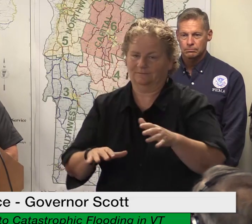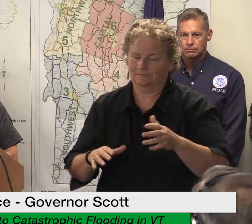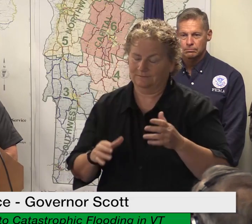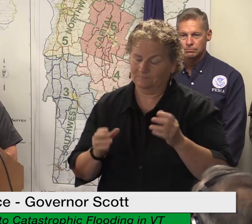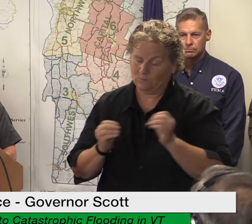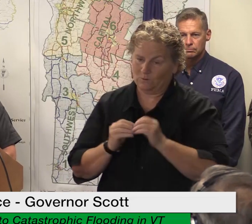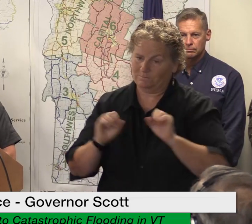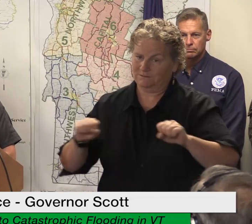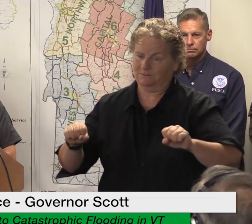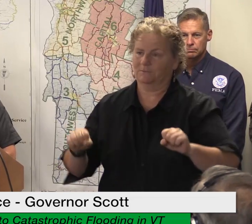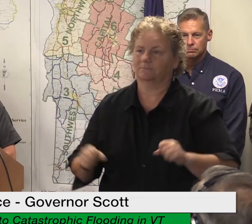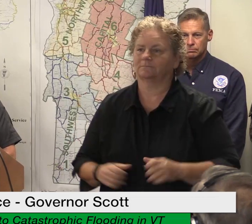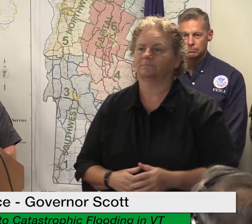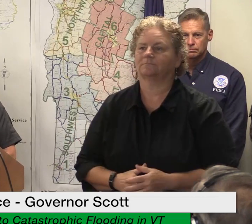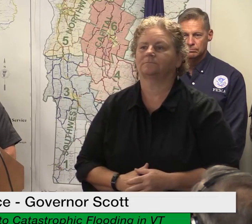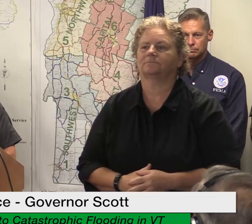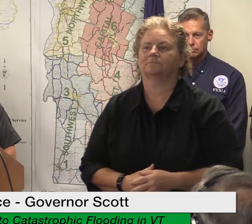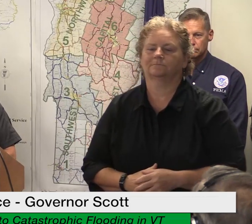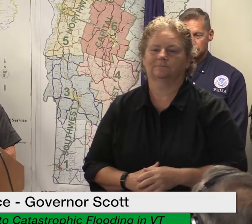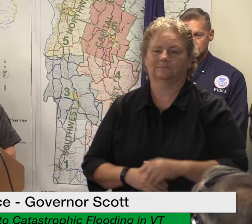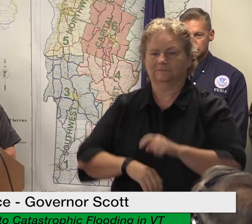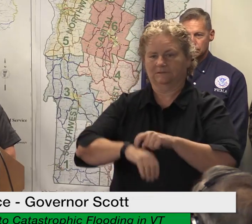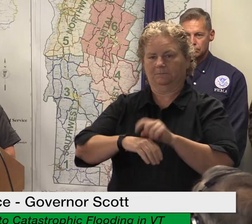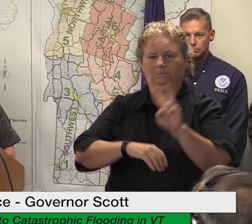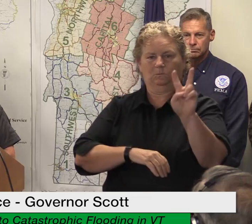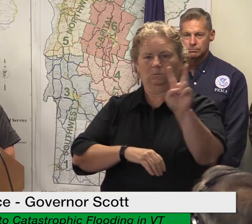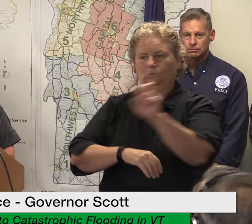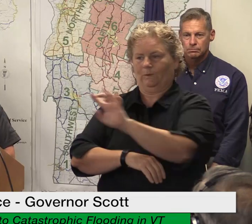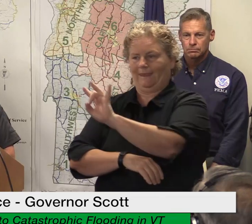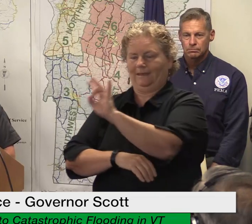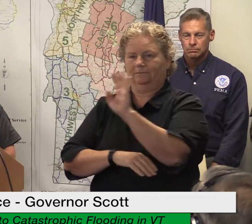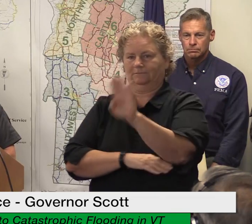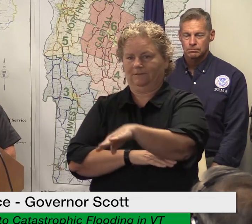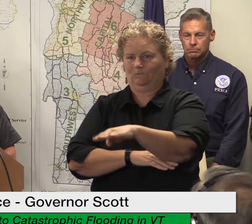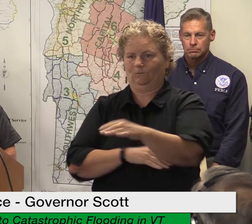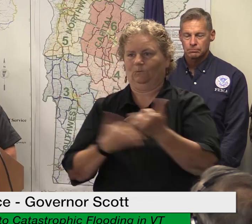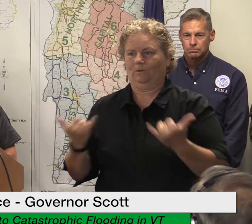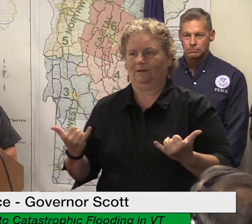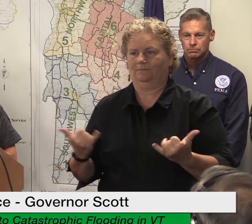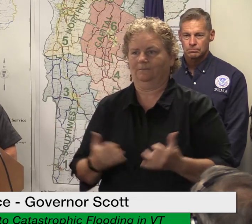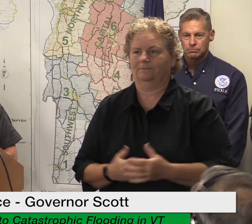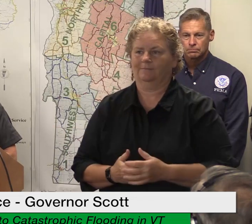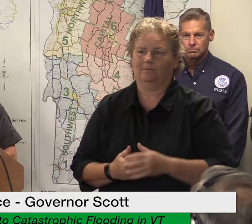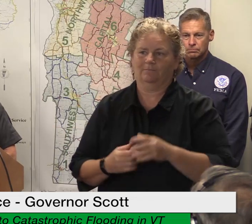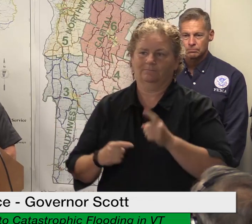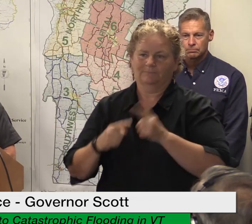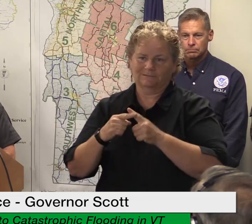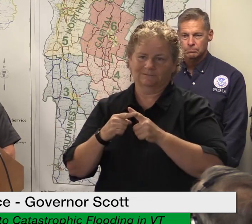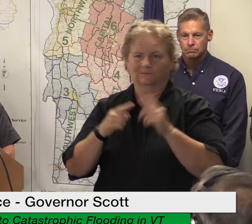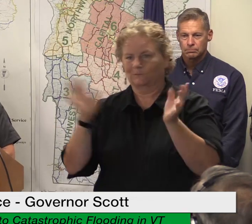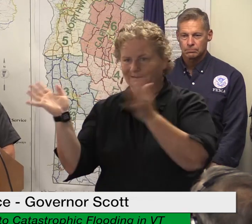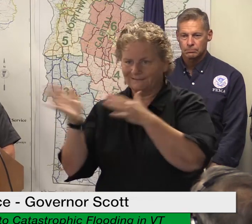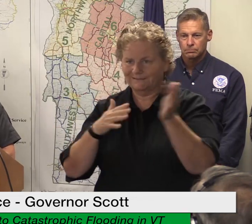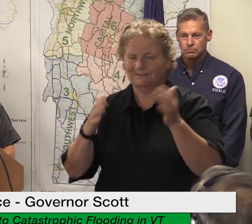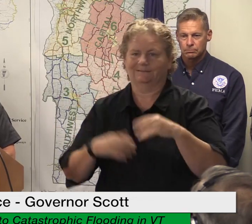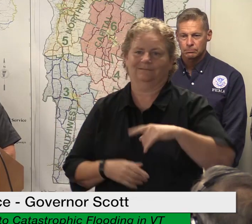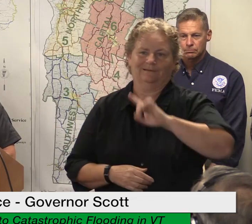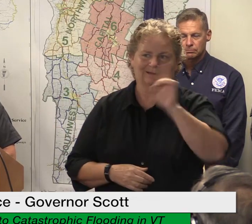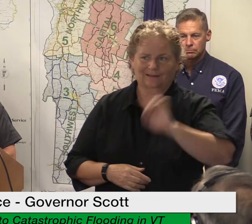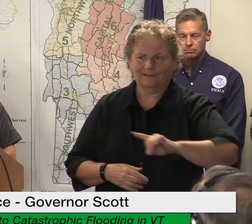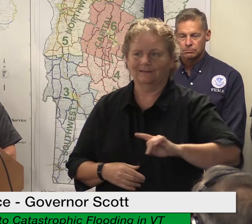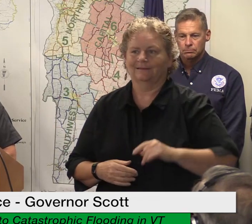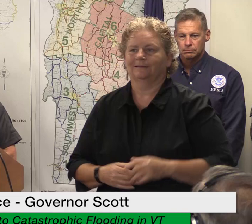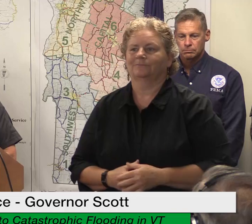8 pm we expect to see severe storms that may include high winds dangerous lightning and two to three inches of local rainfall